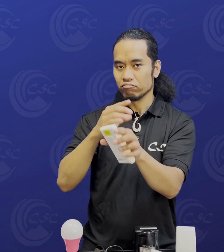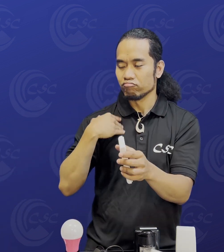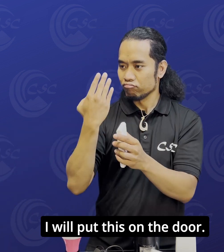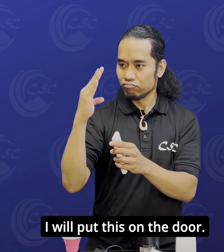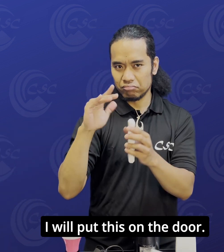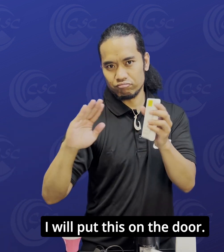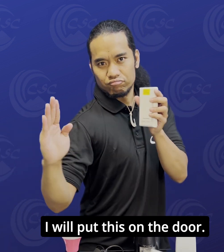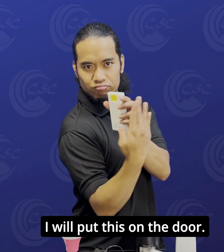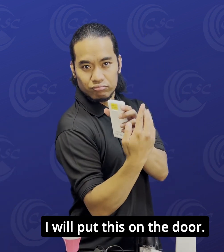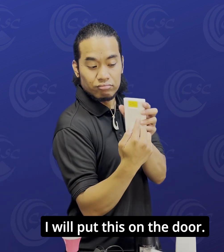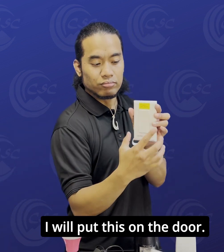I will put this on the door.